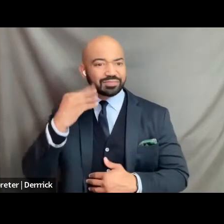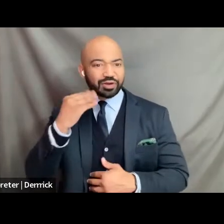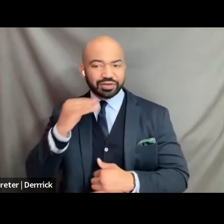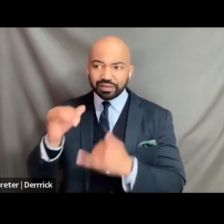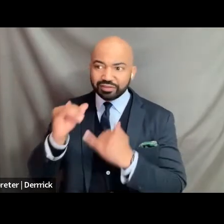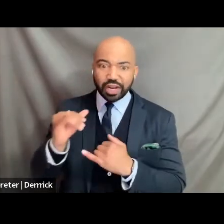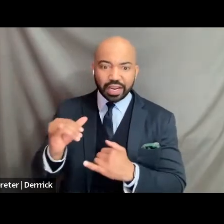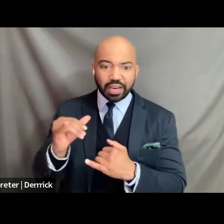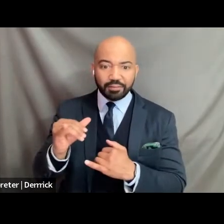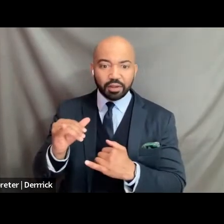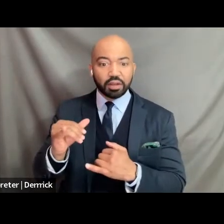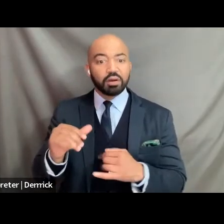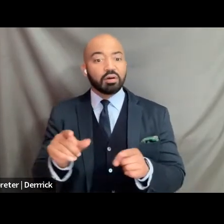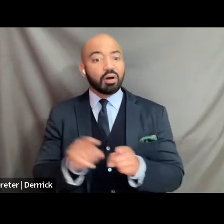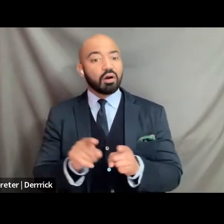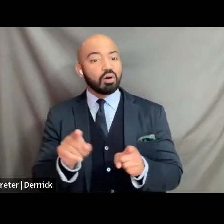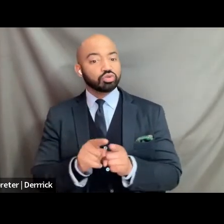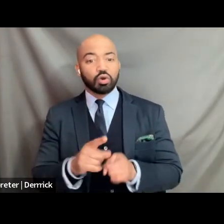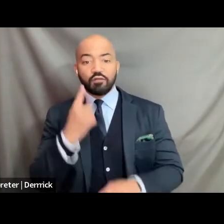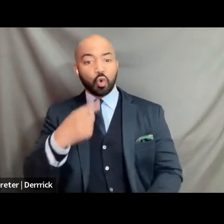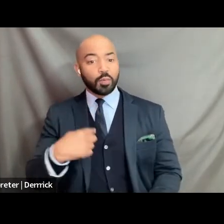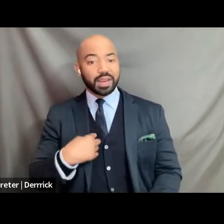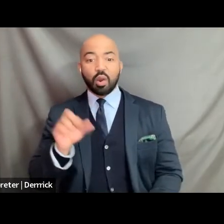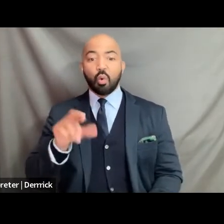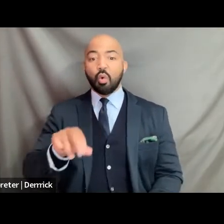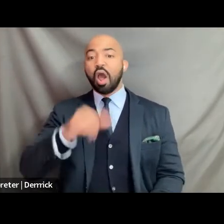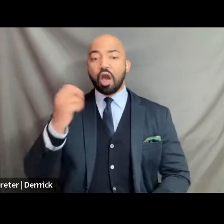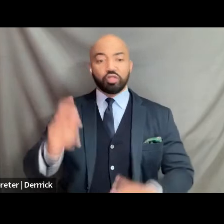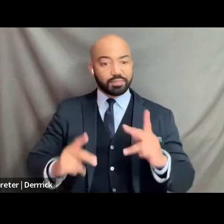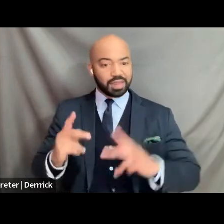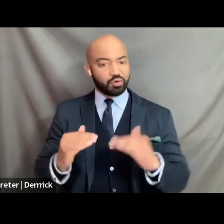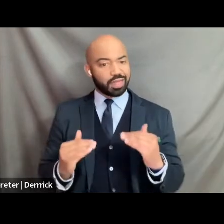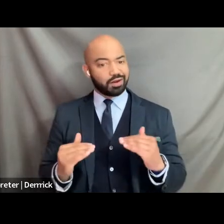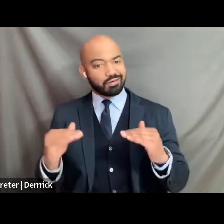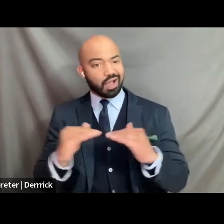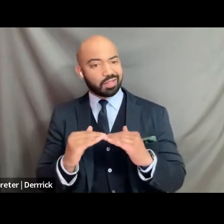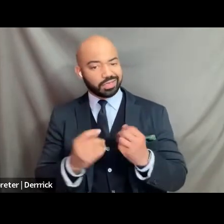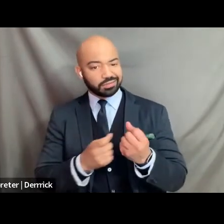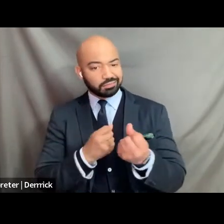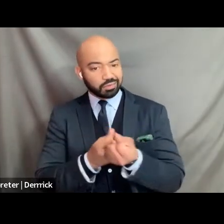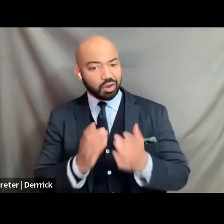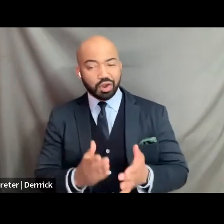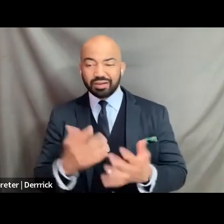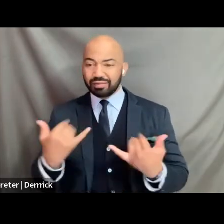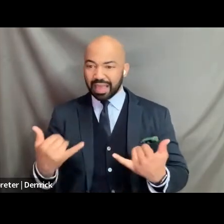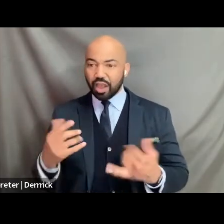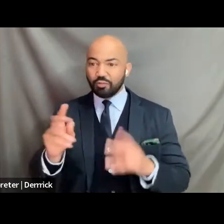specifically or those of my colleagues and comrades who are here today in positions of power